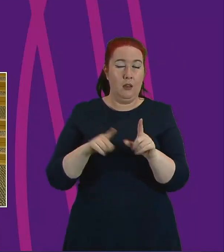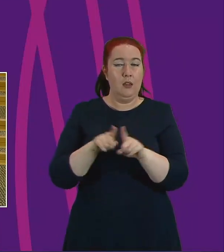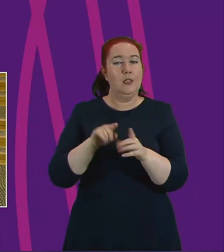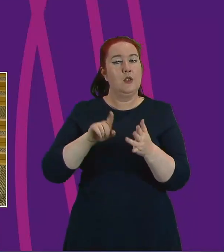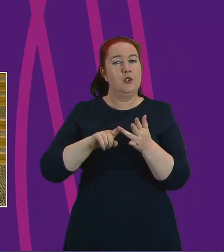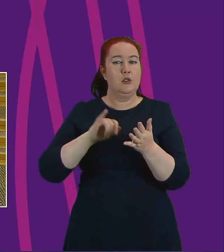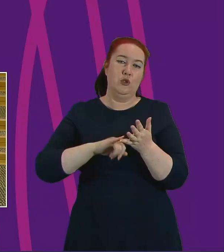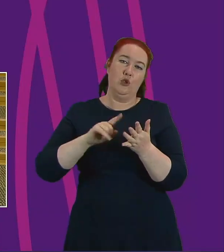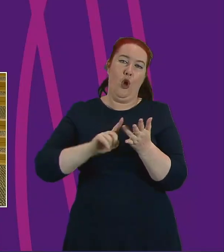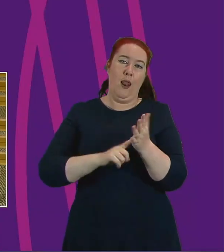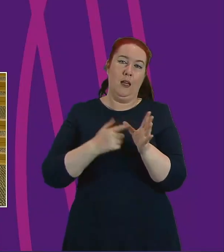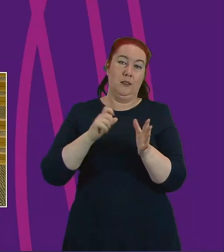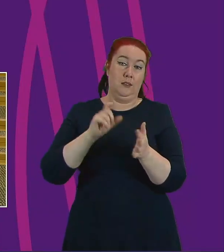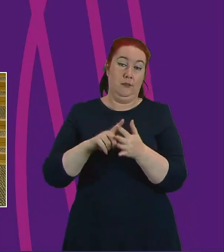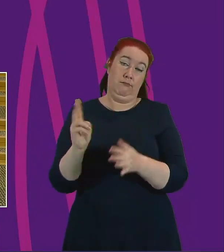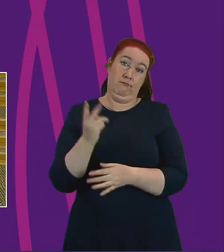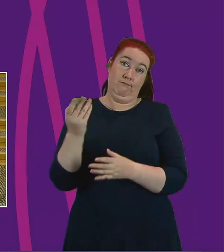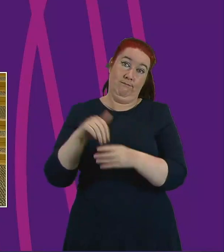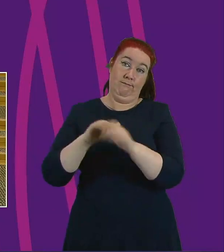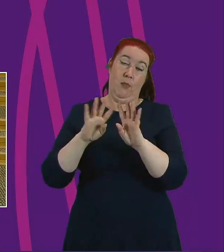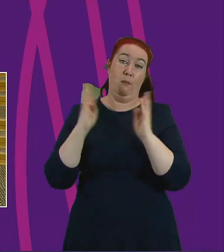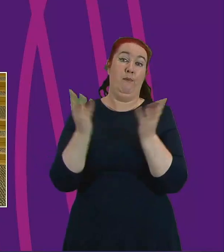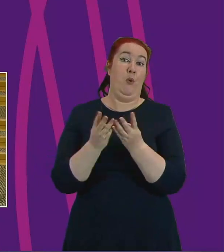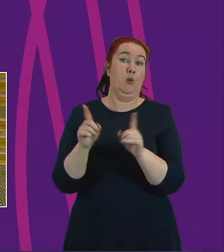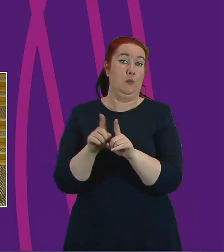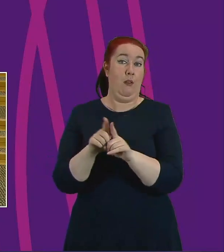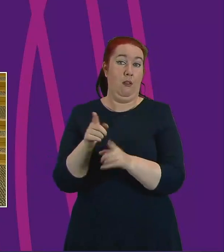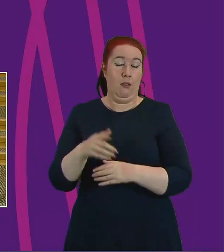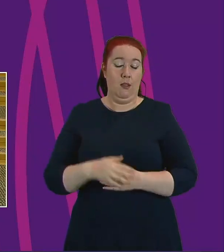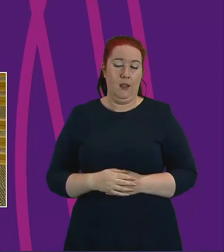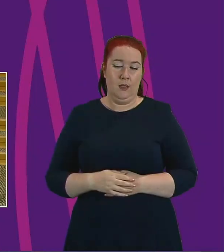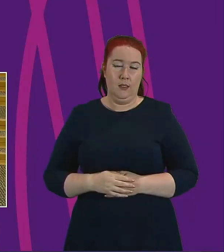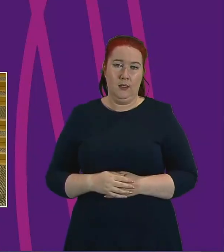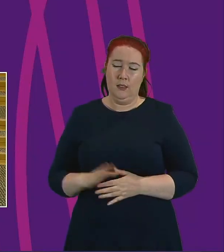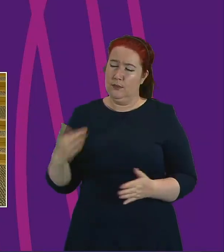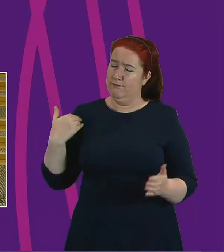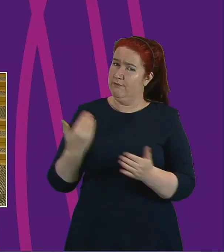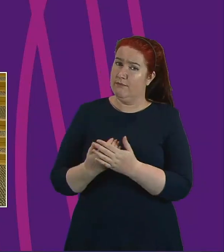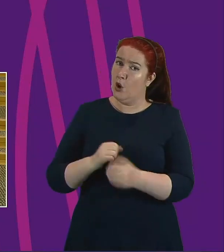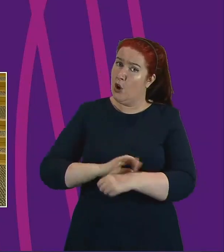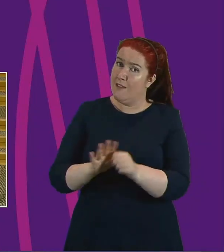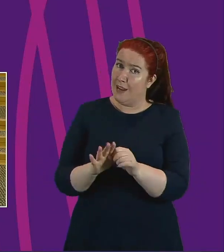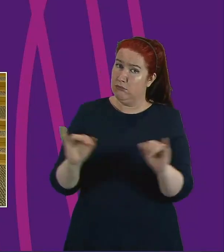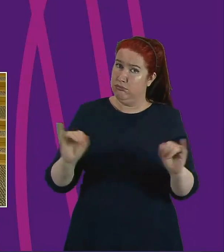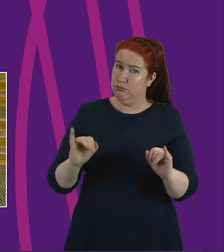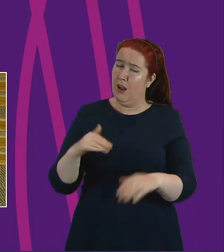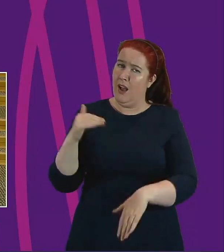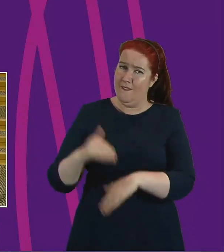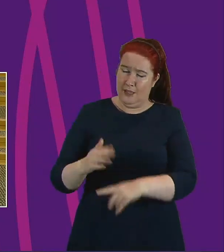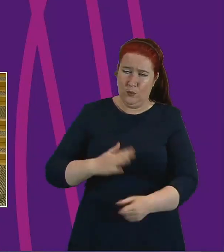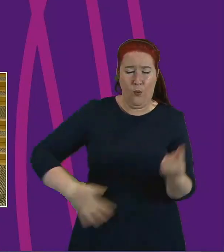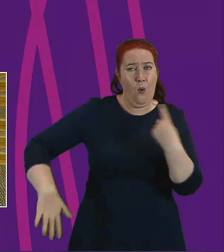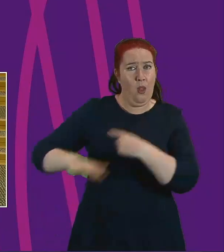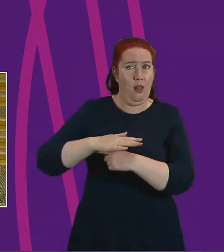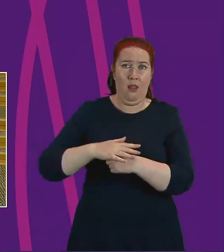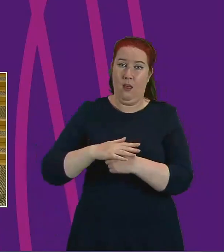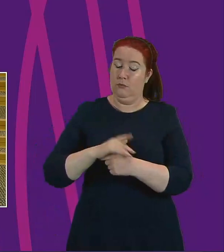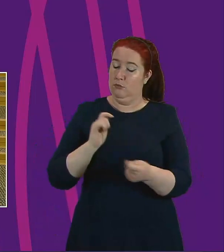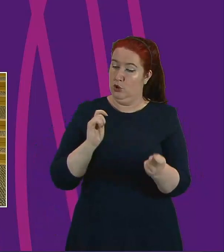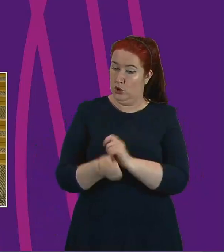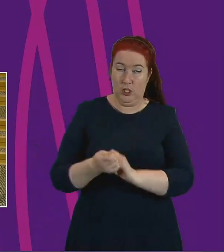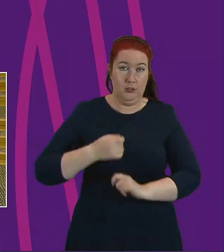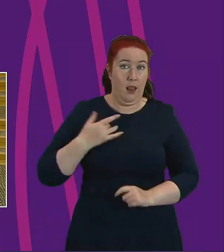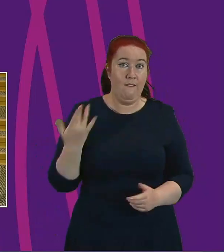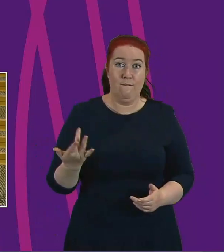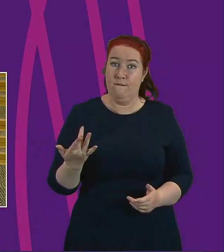the advisory board too. President Officer, this pandemic has touched all our lives and it has changed how we live. It has been